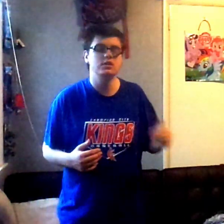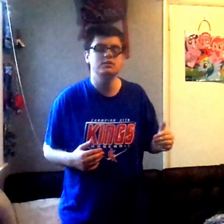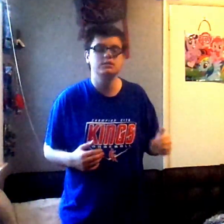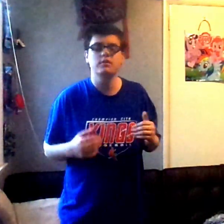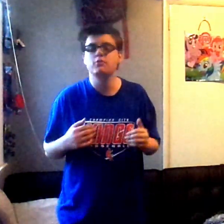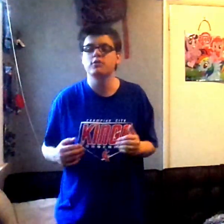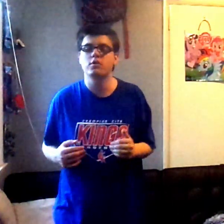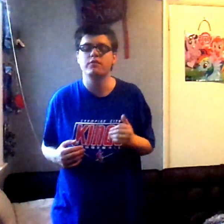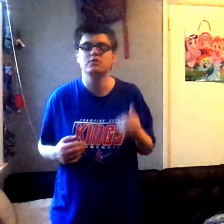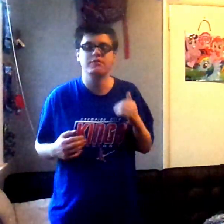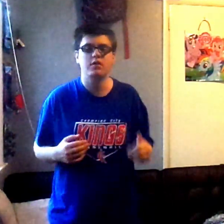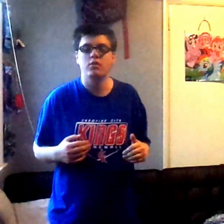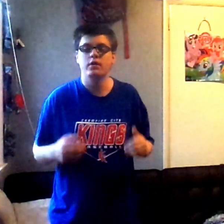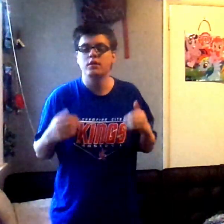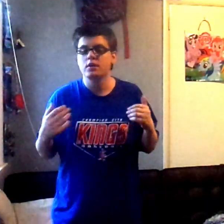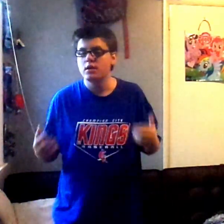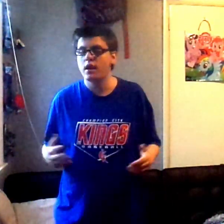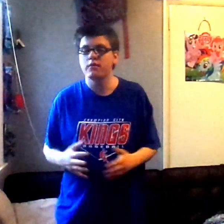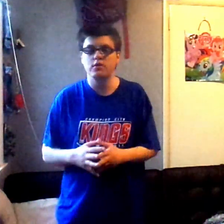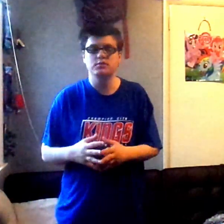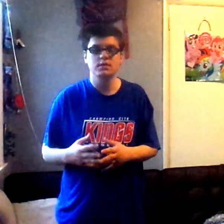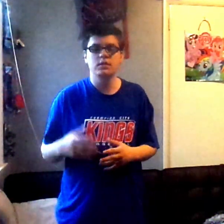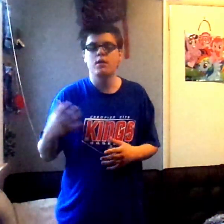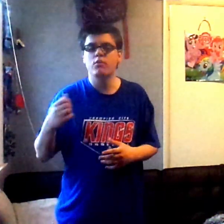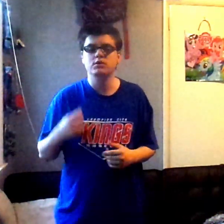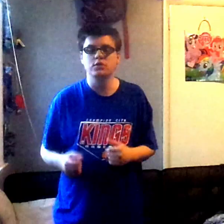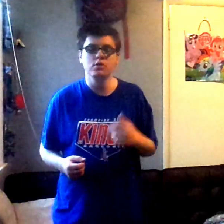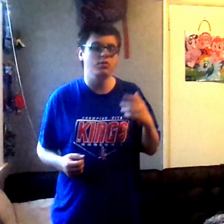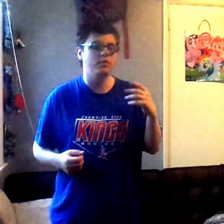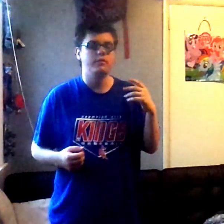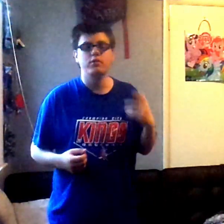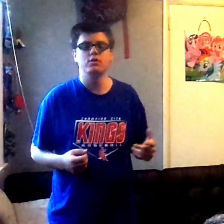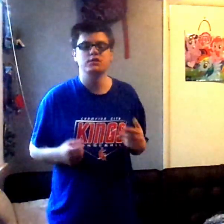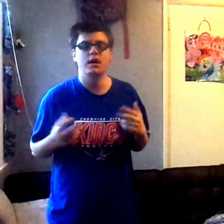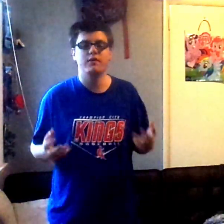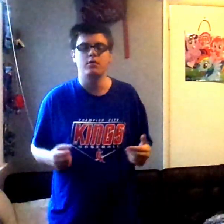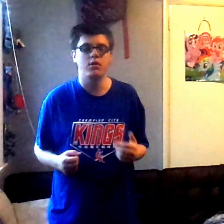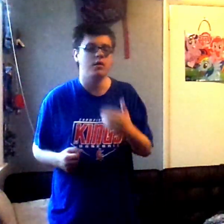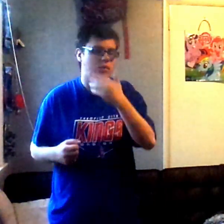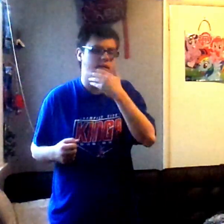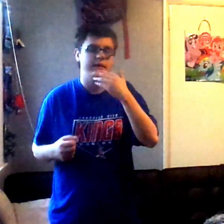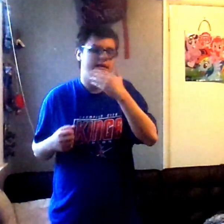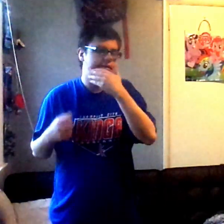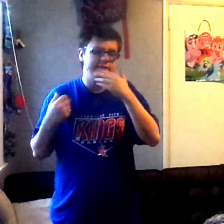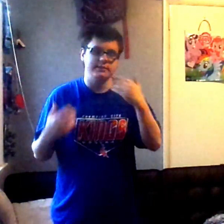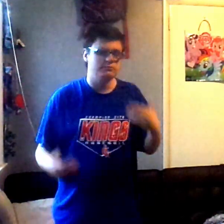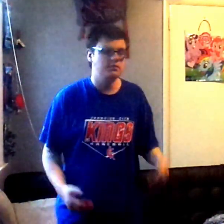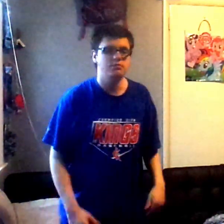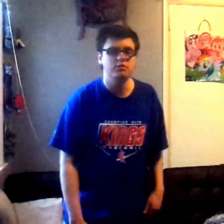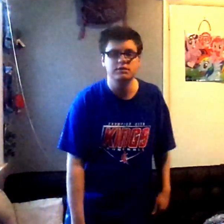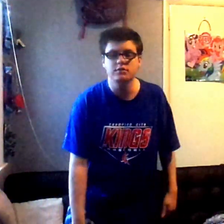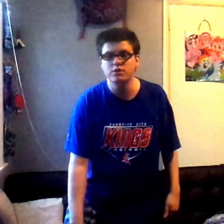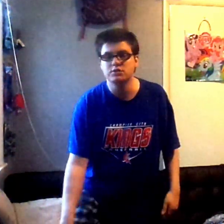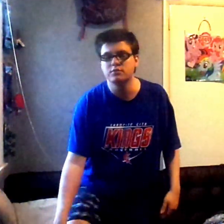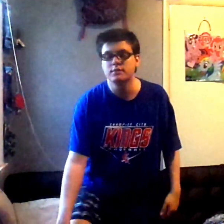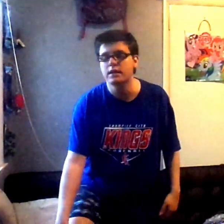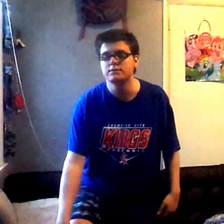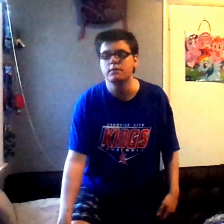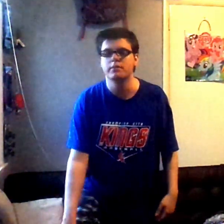2007-2012 version of iCarly and have a new sit-down and watch a new version of iCarly with most of the original cast members.